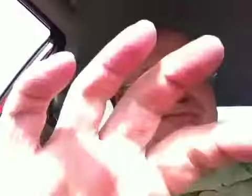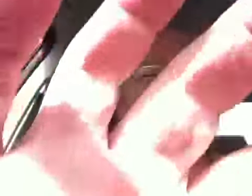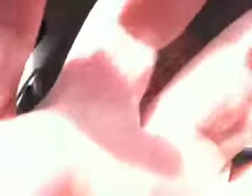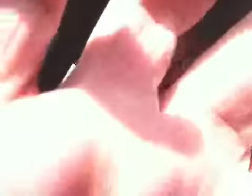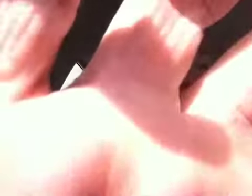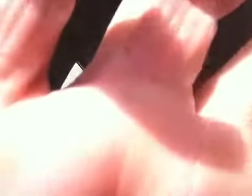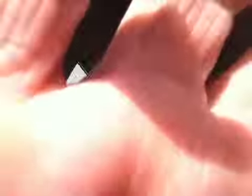Commodities.com.